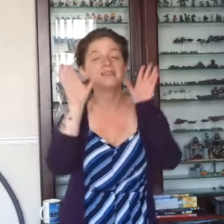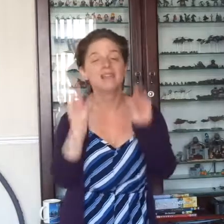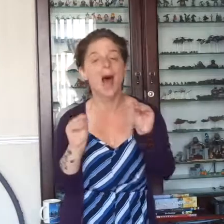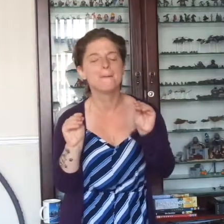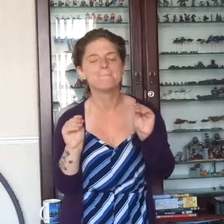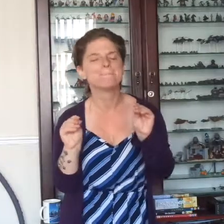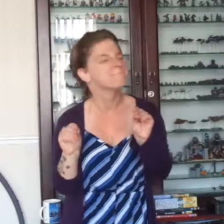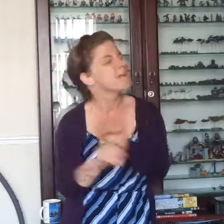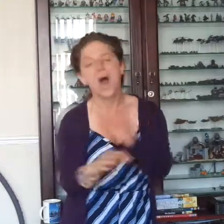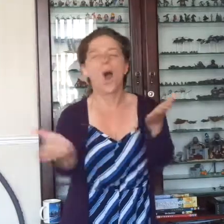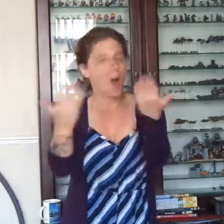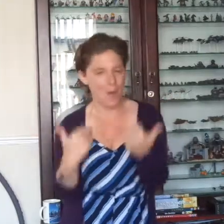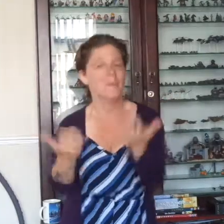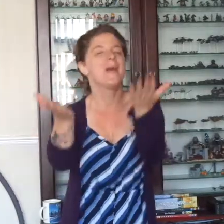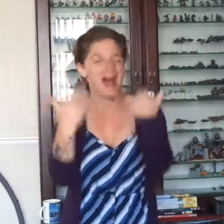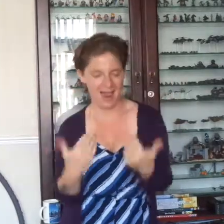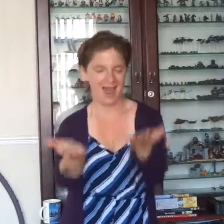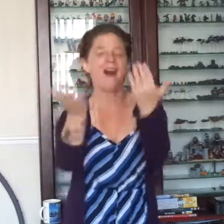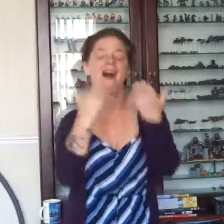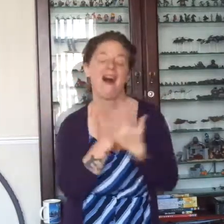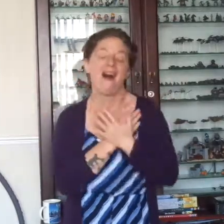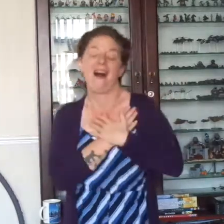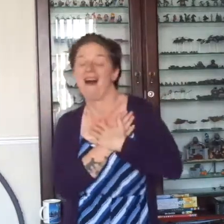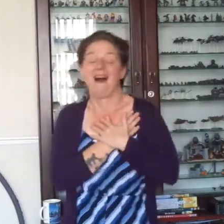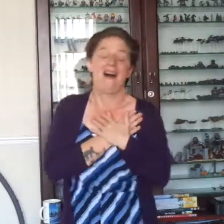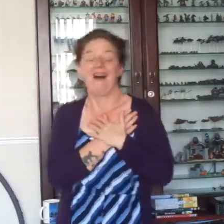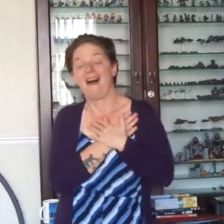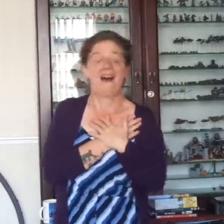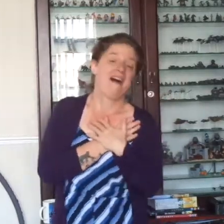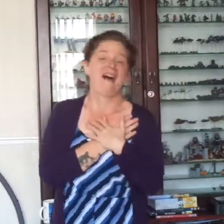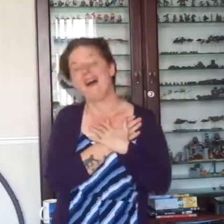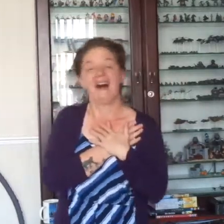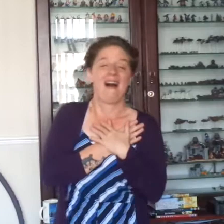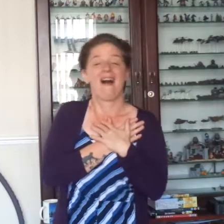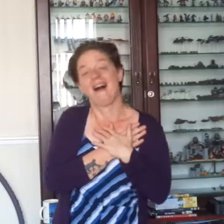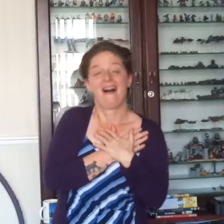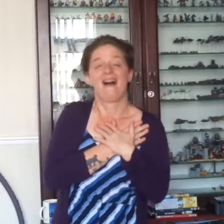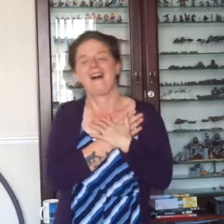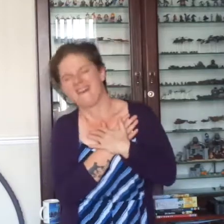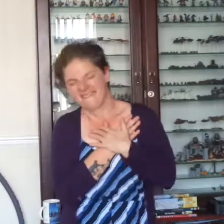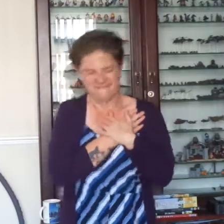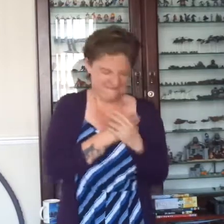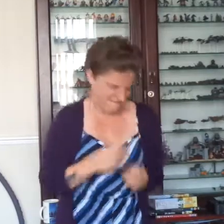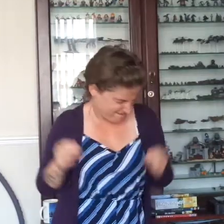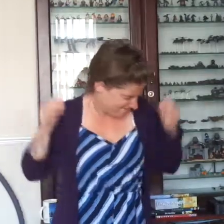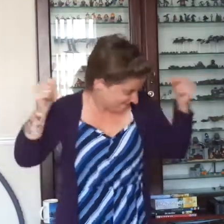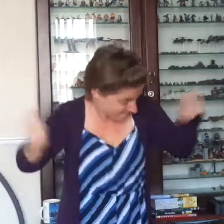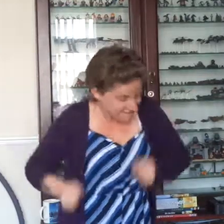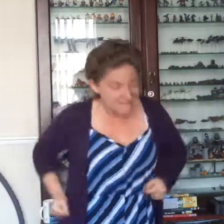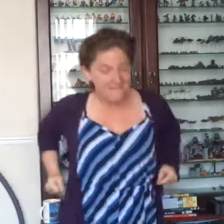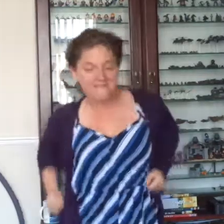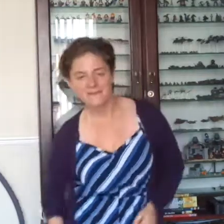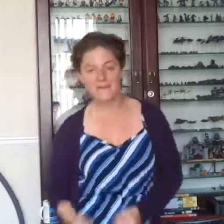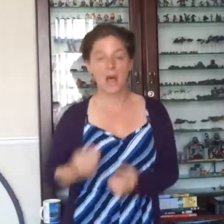stop Oh love A million